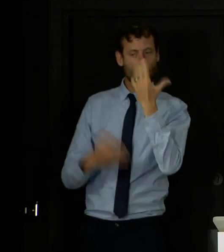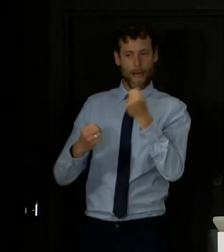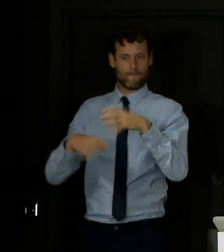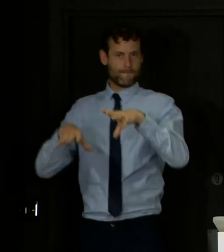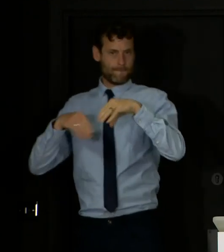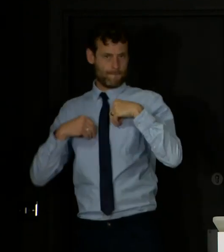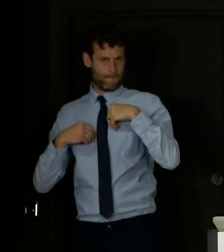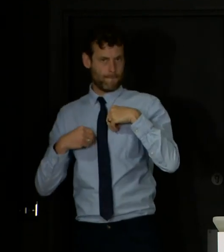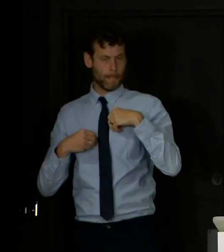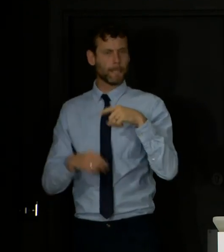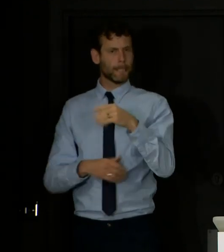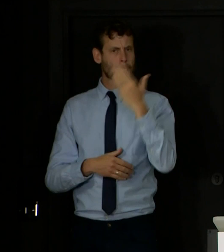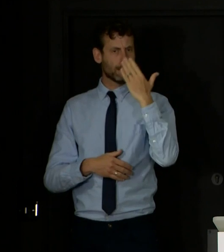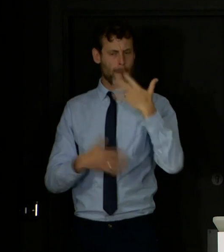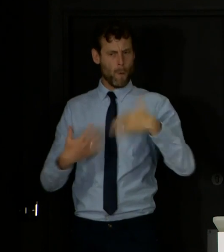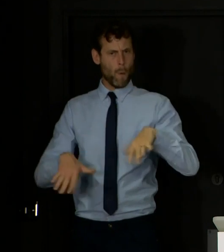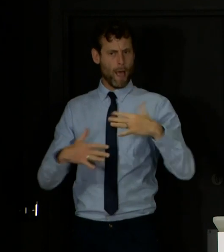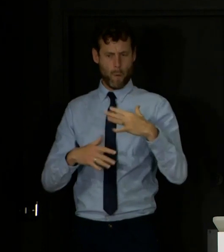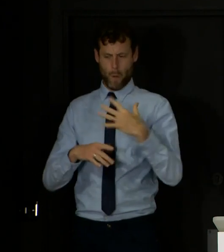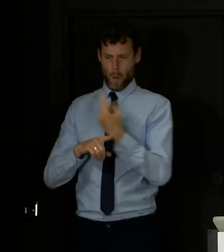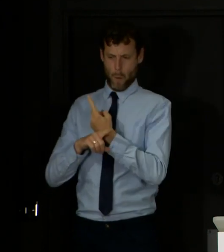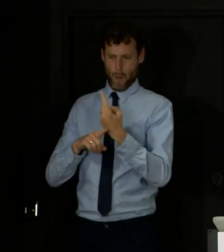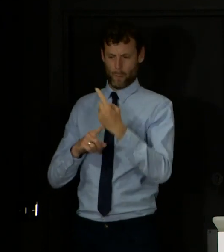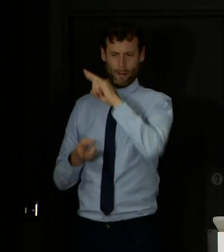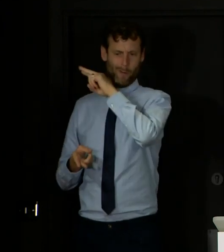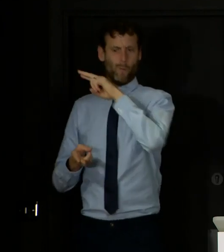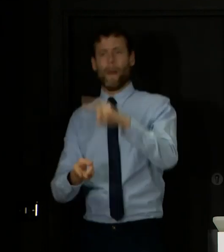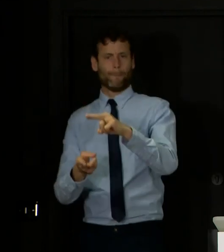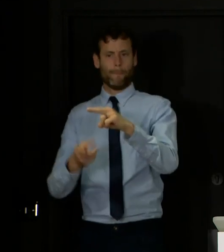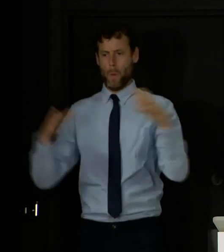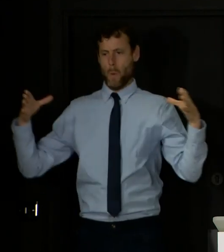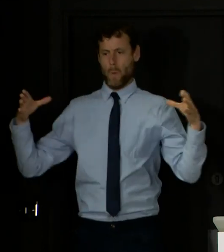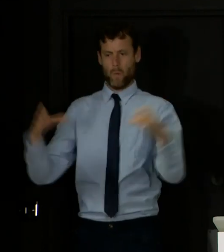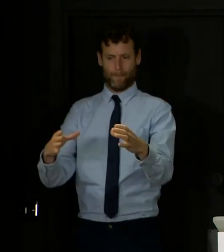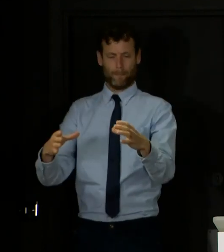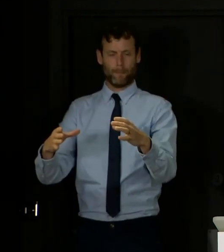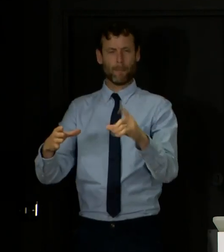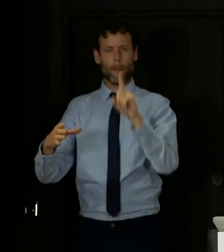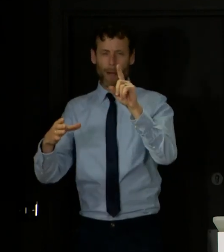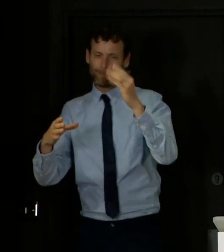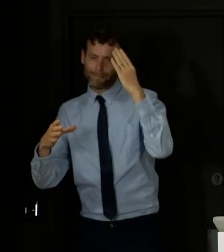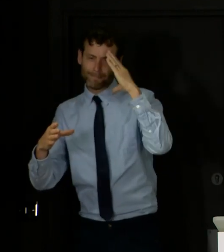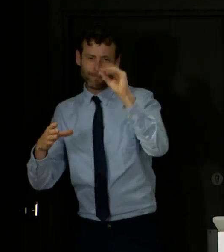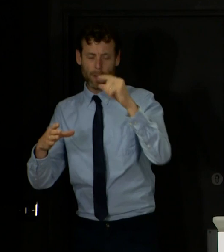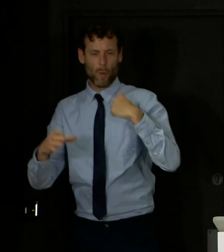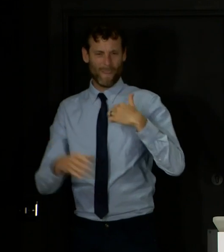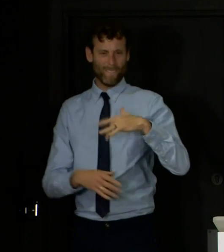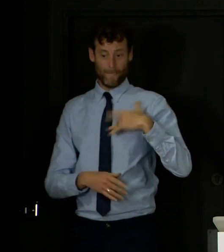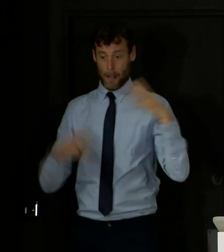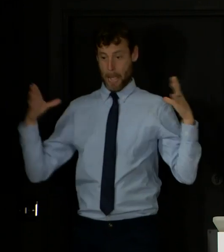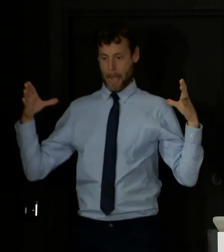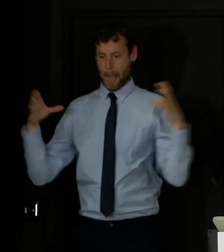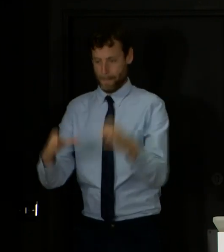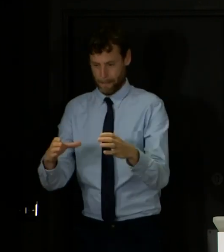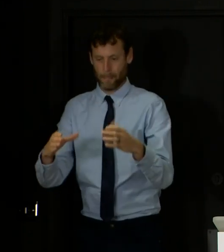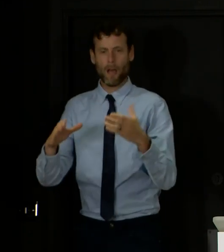Now that of course sounds like a very big decline so it's worth me stressing that we don't actually think the number of infectious people